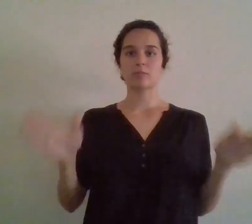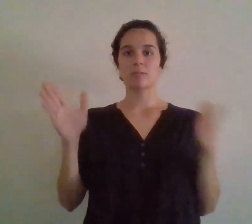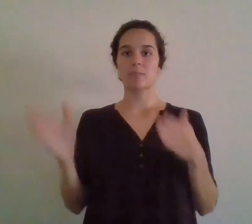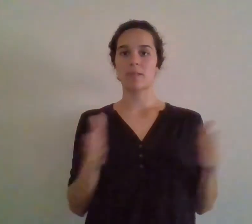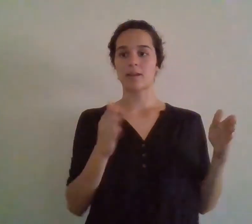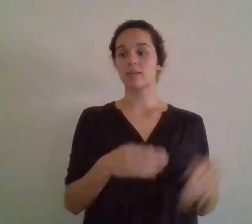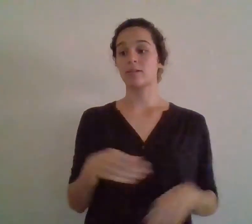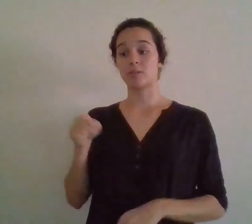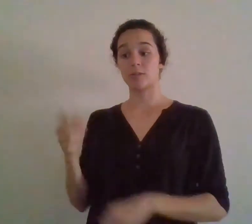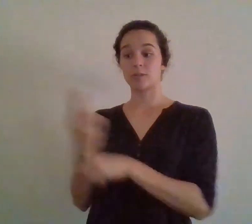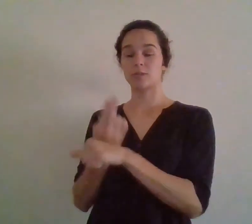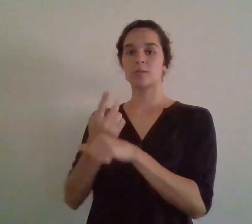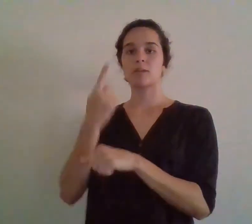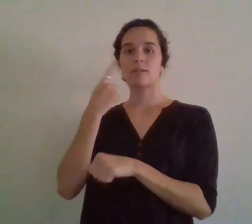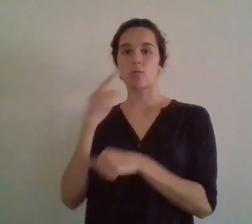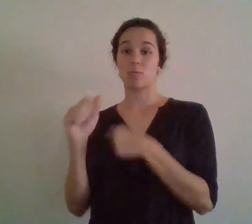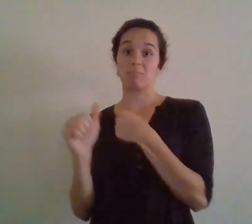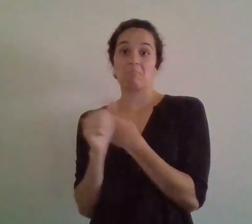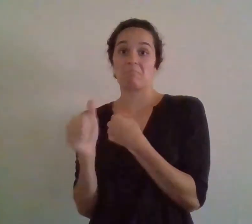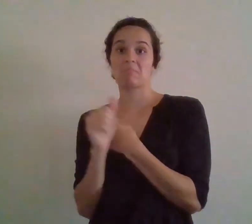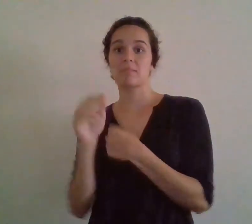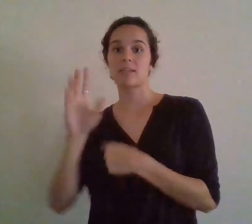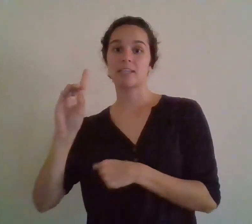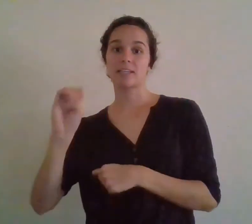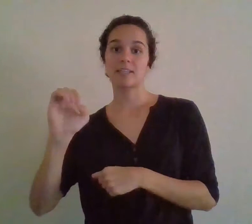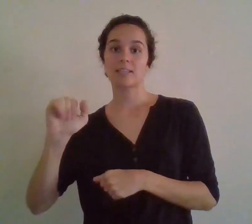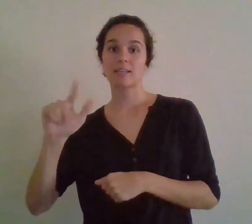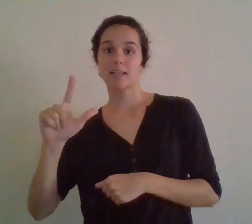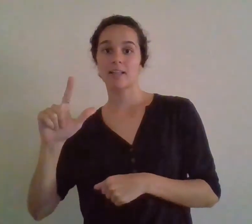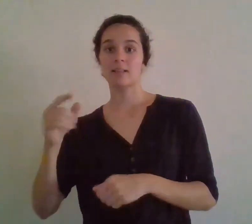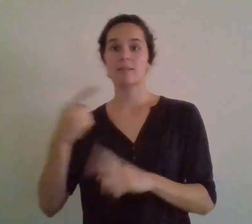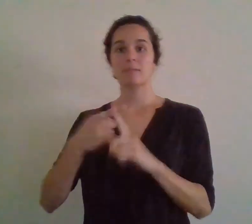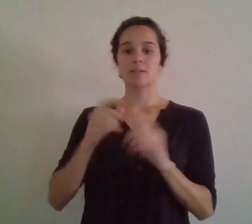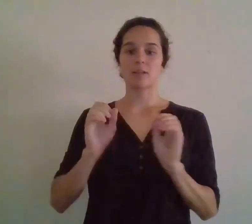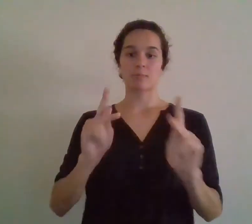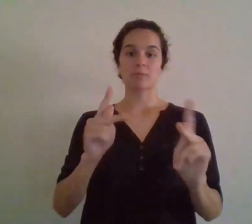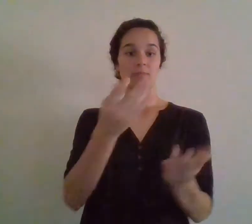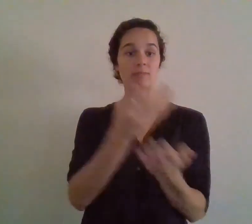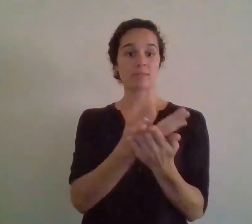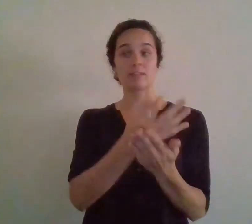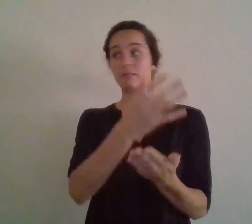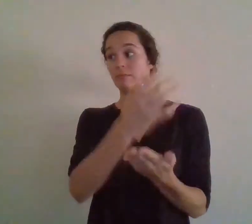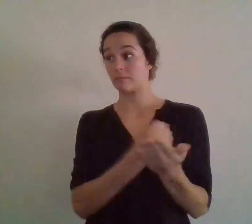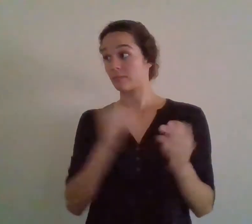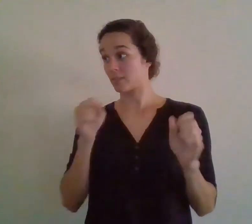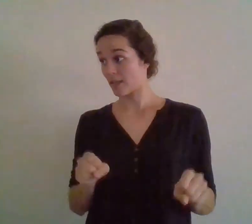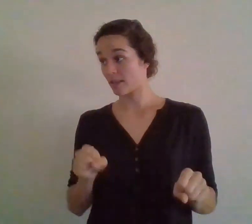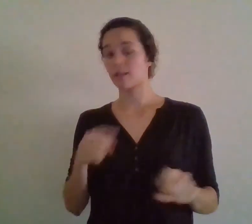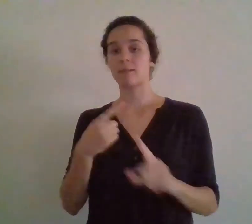It allows you to take more riskier deals and opportunities that come forth. It also gives you the chance